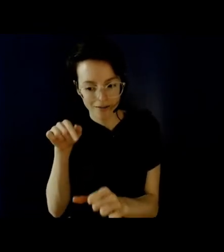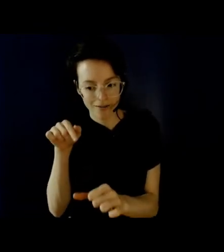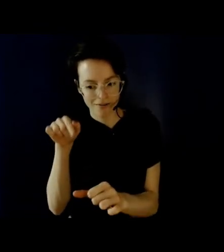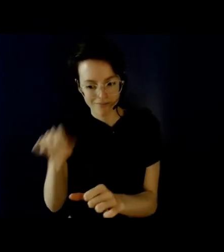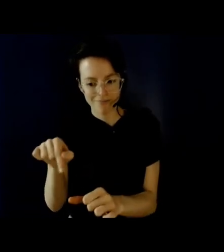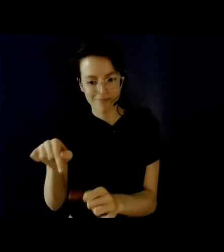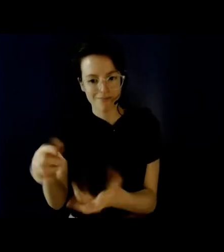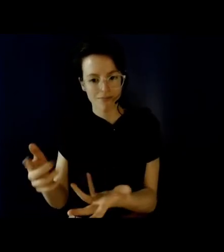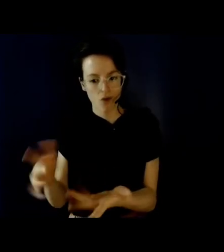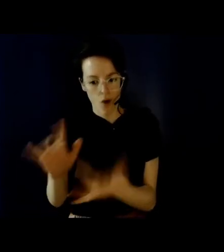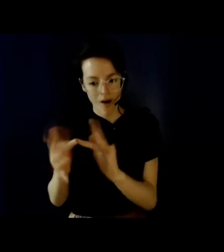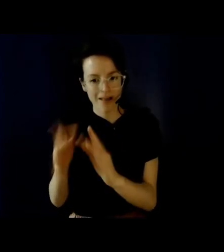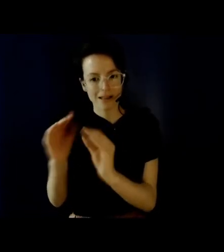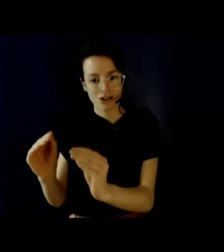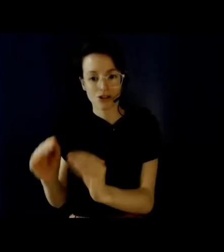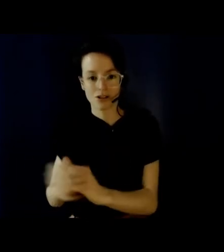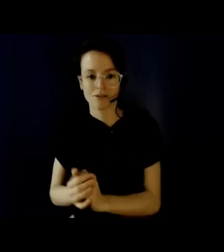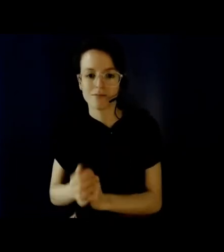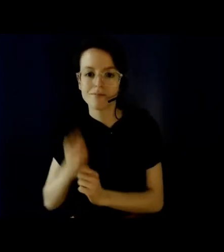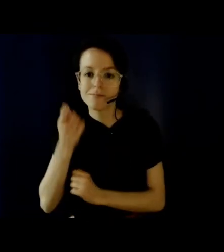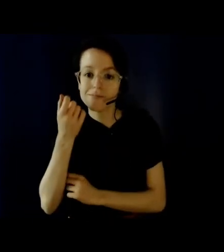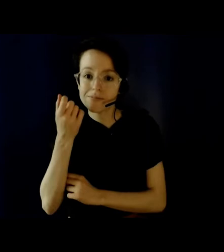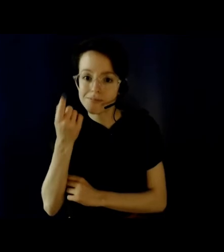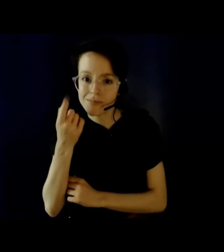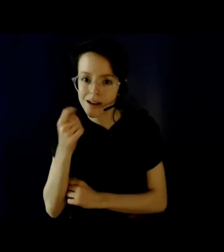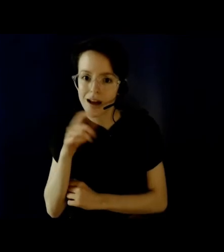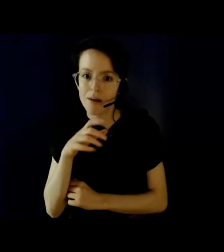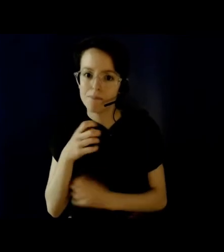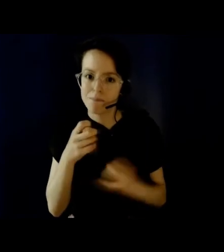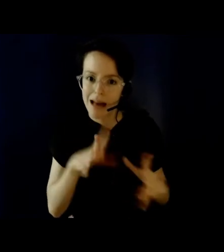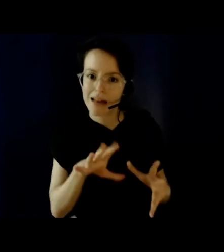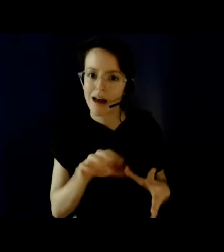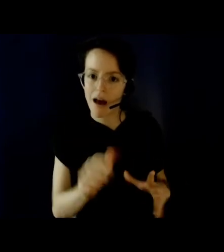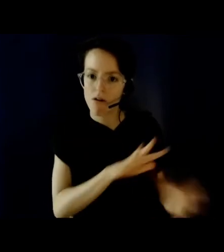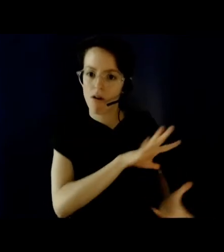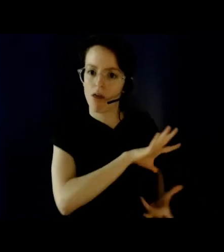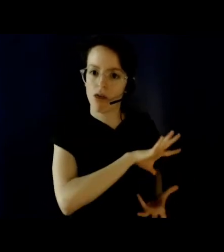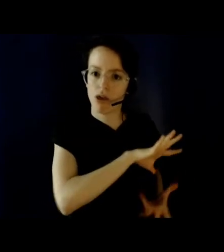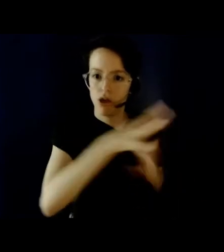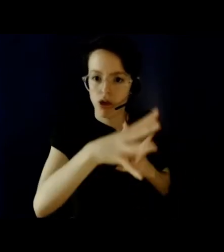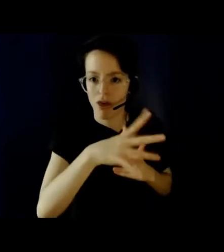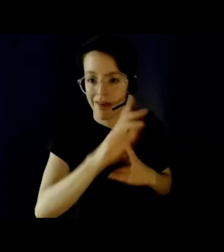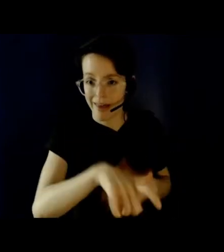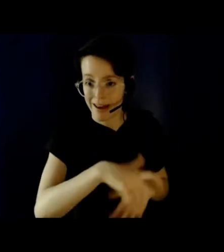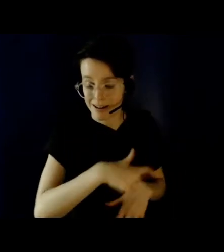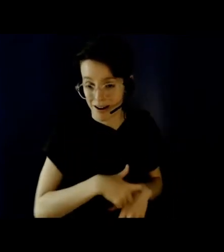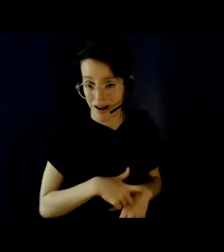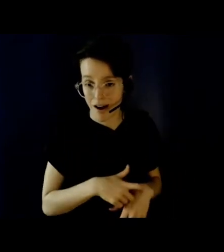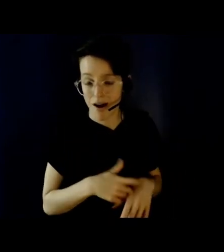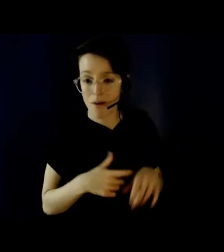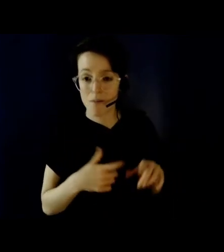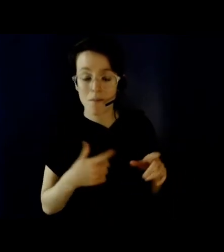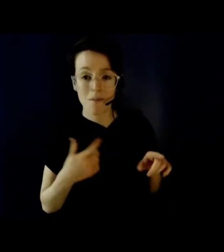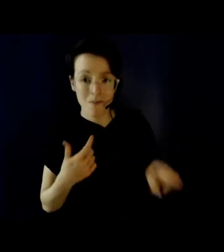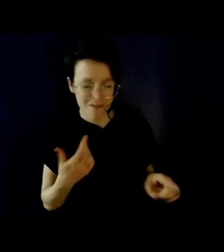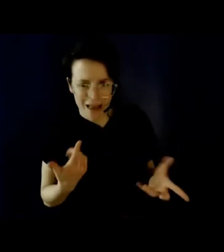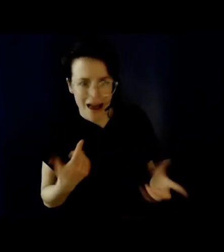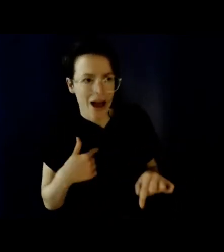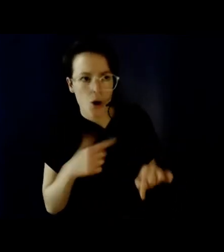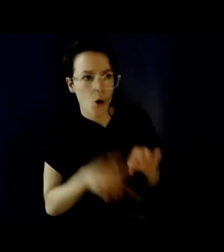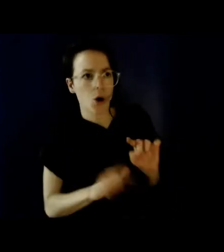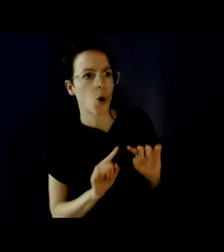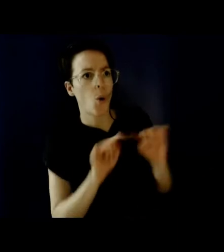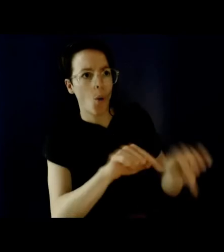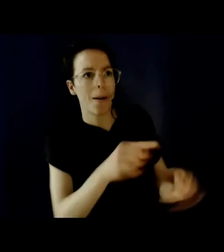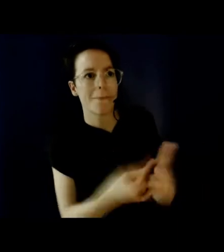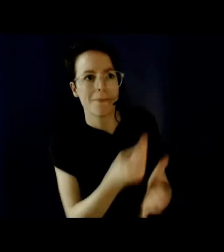but I was still getting more of my needs met as a scholar and as an instructor than it was pre-COVID. I don't think that even